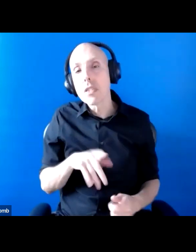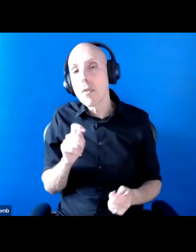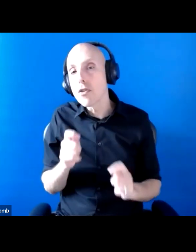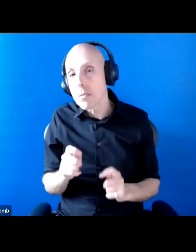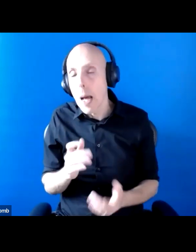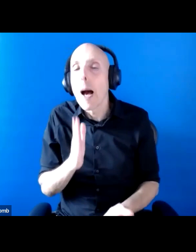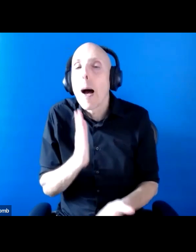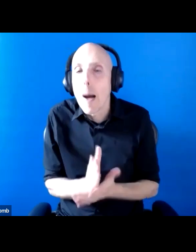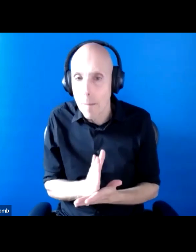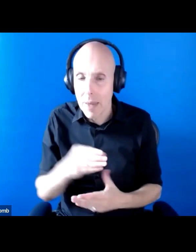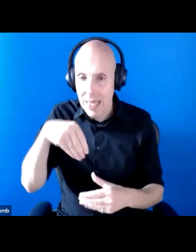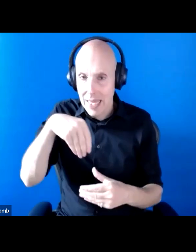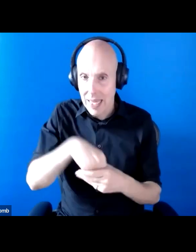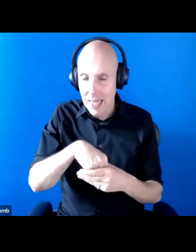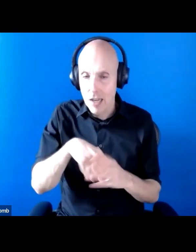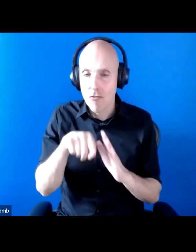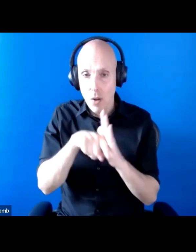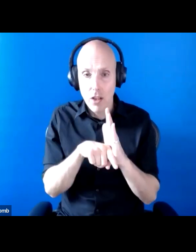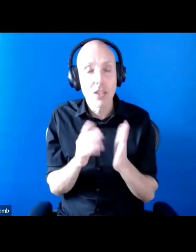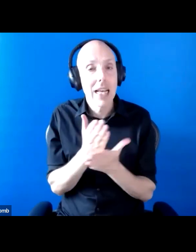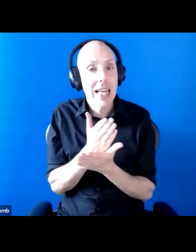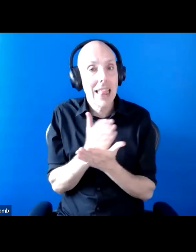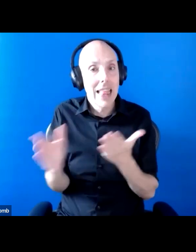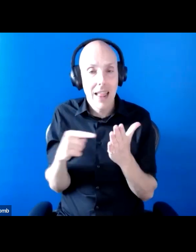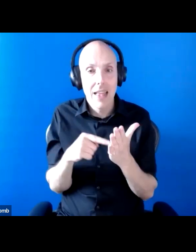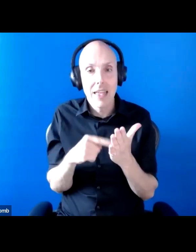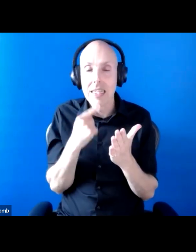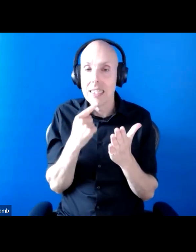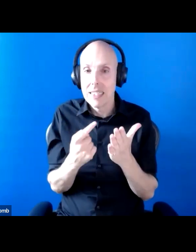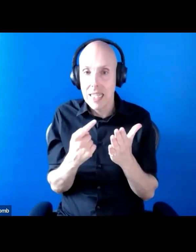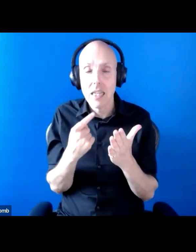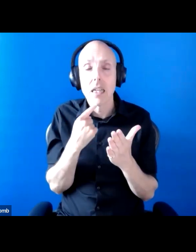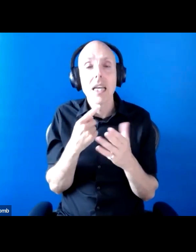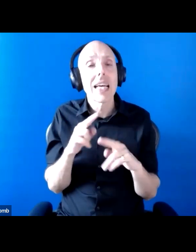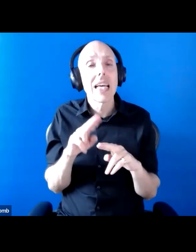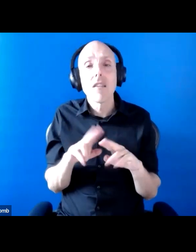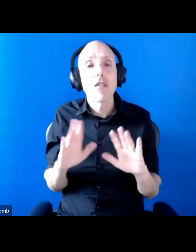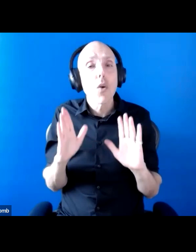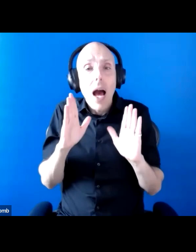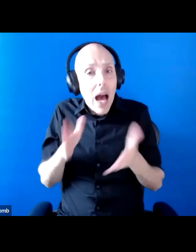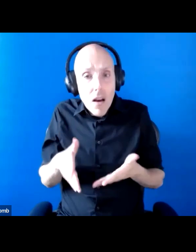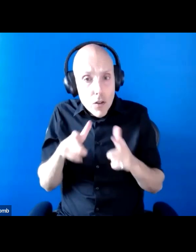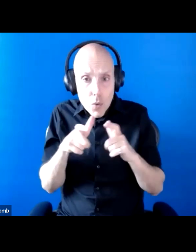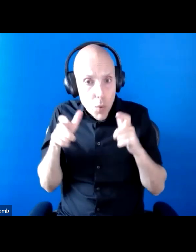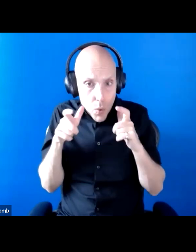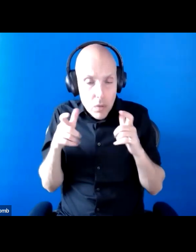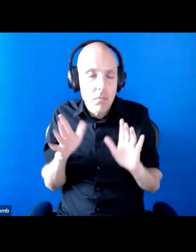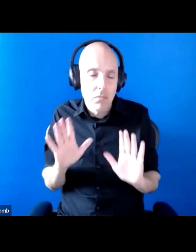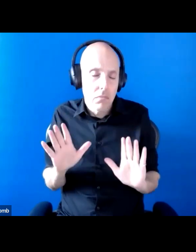regulations very clearly set out exemptions for face covering. If you needed not to use